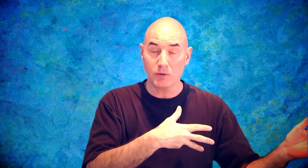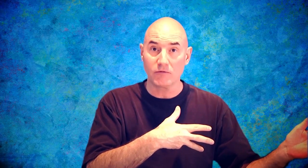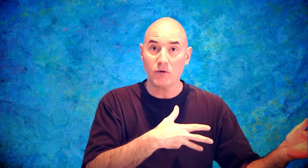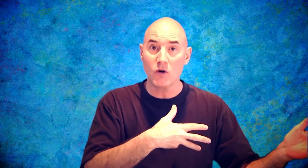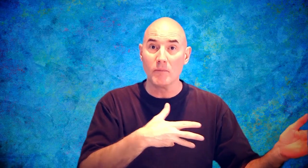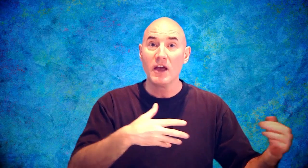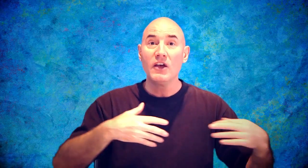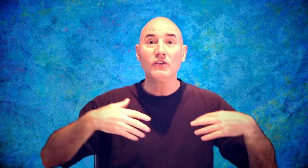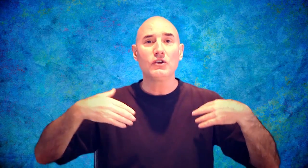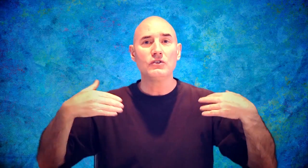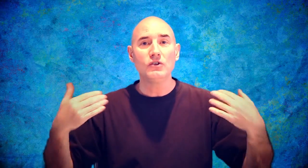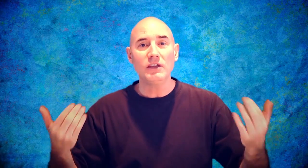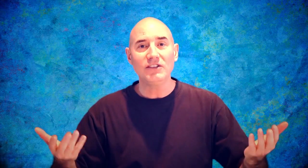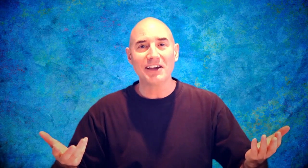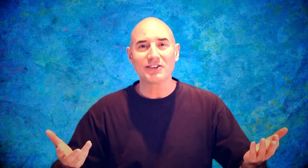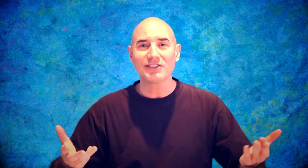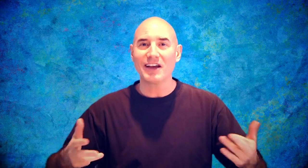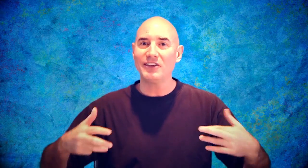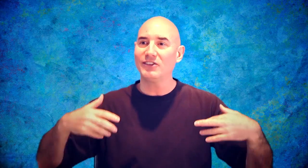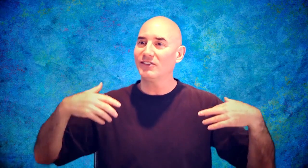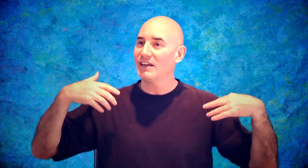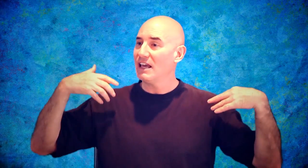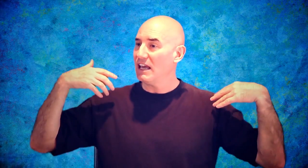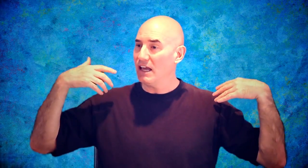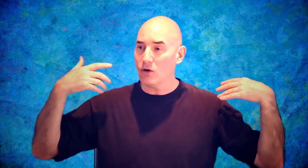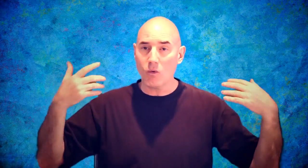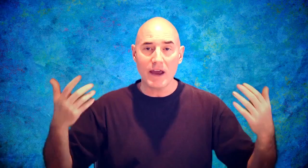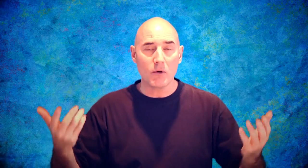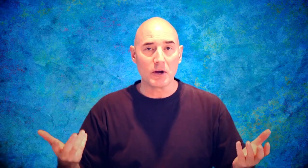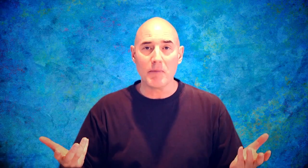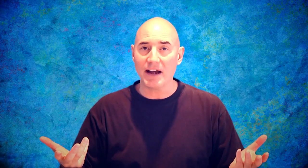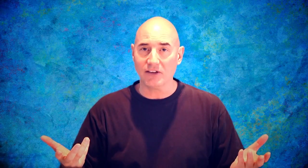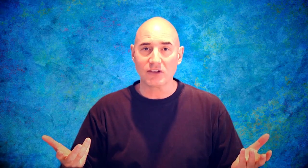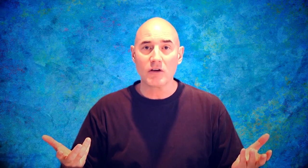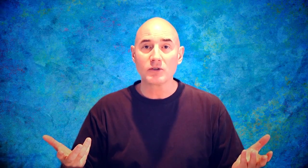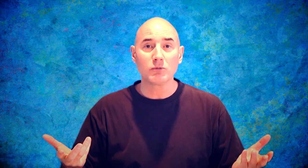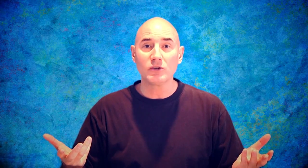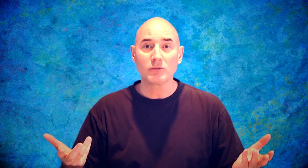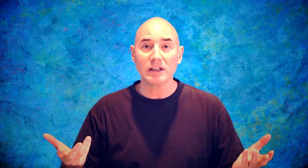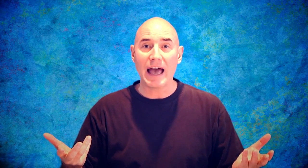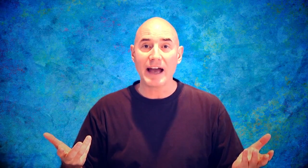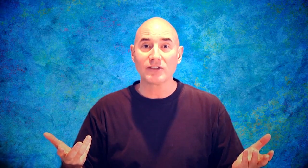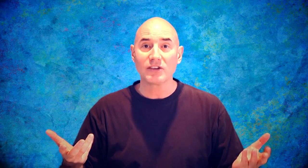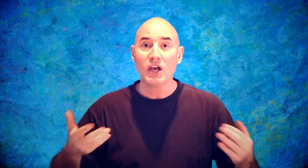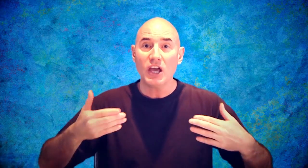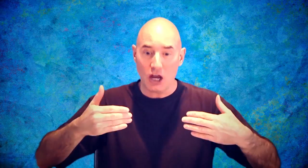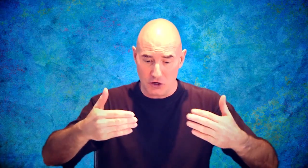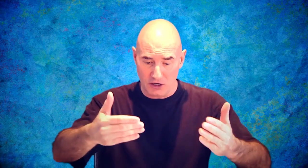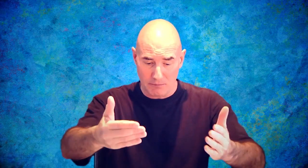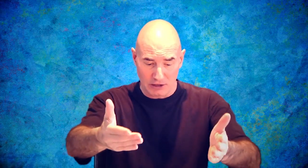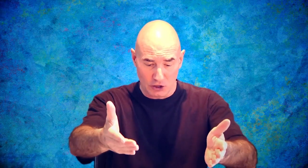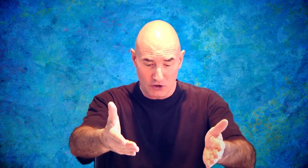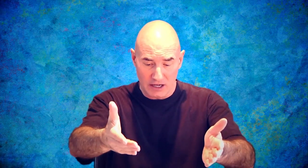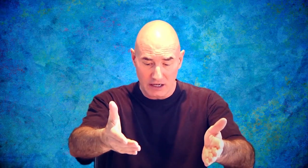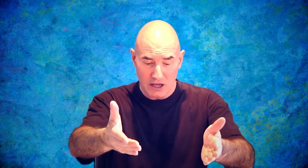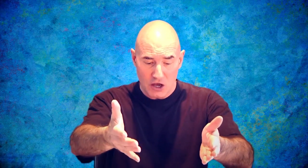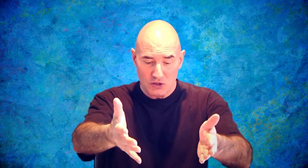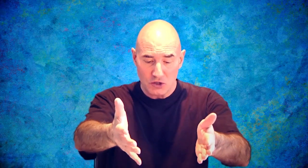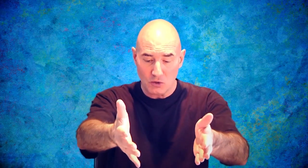perform. So, you do these exercises in a way where your body is comfortable and relaxed, and you're going to be learning to